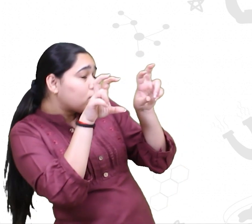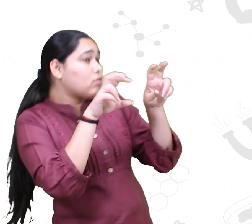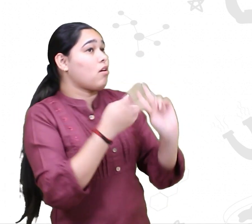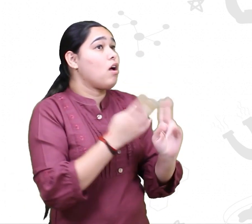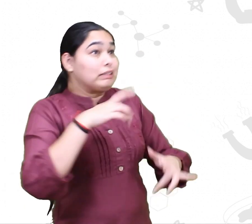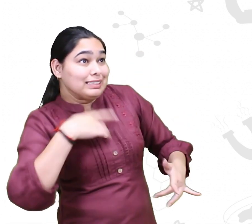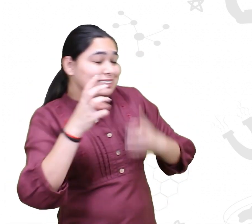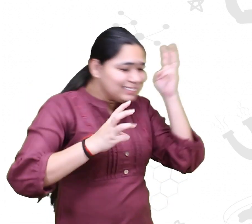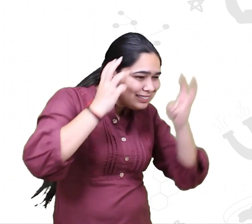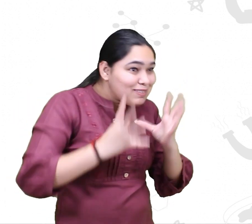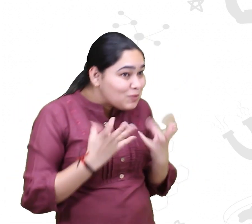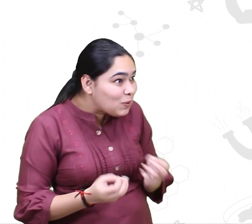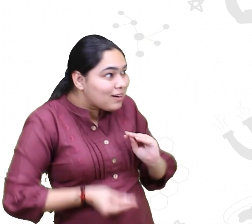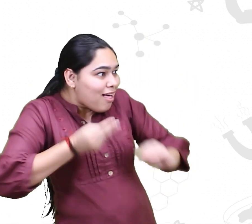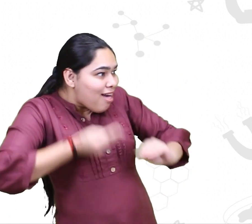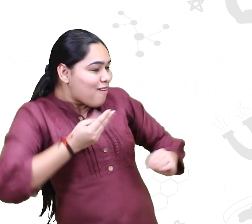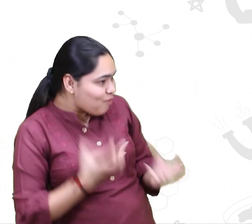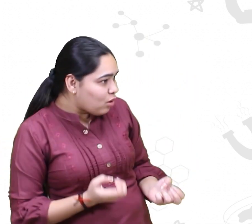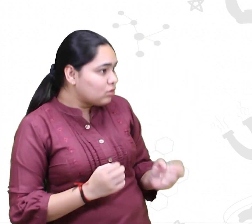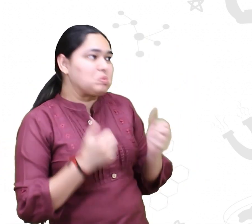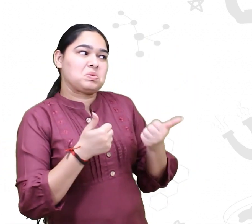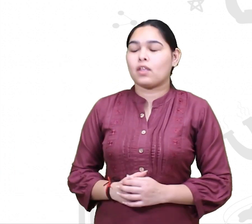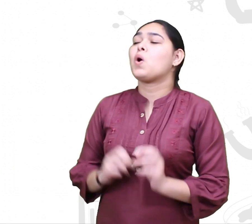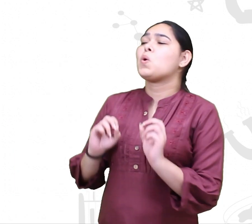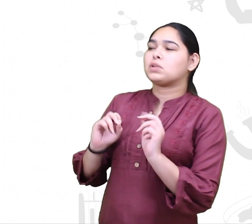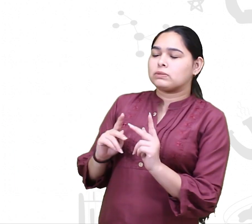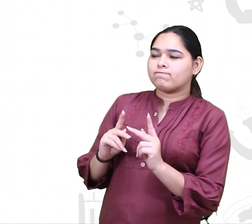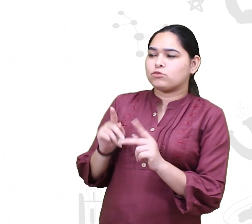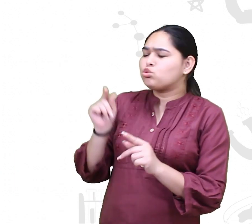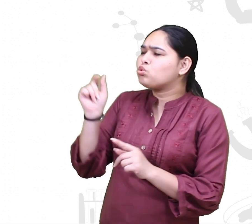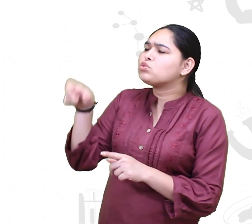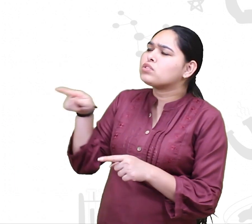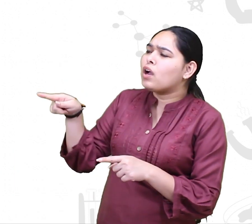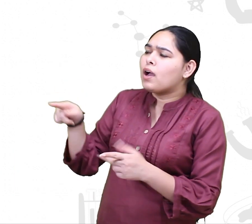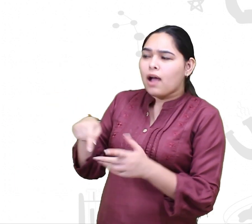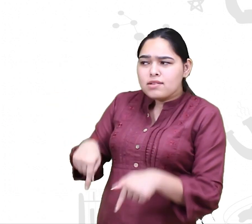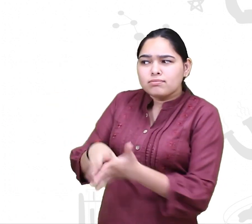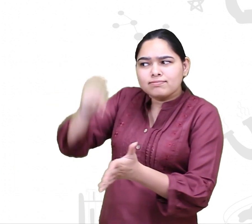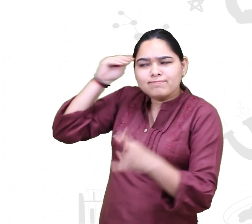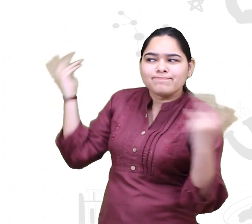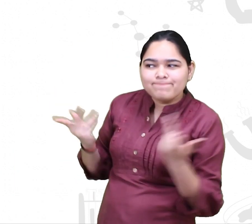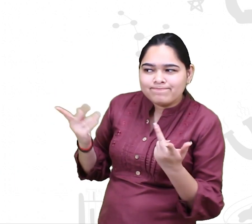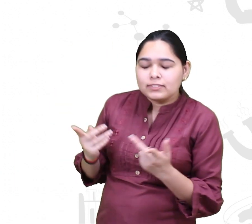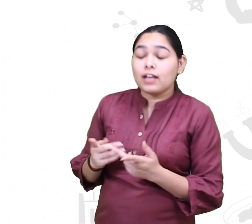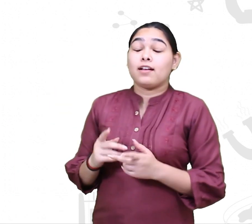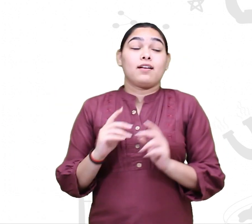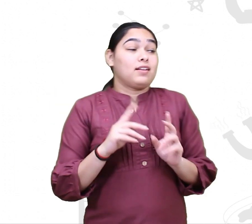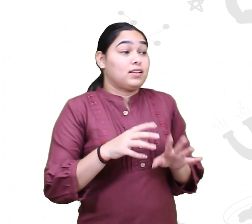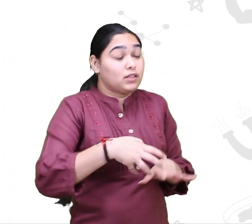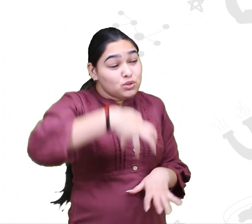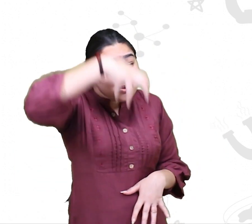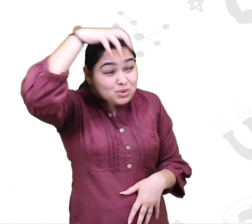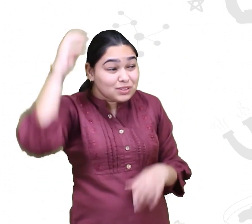just be curious. So, Utsuka, what did we learn today? Squirrels are born with the